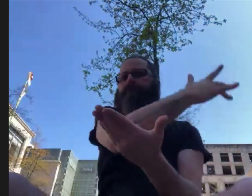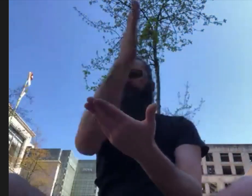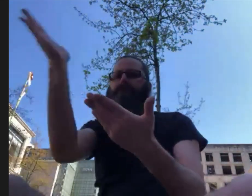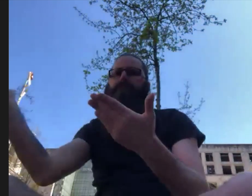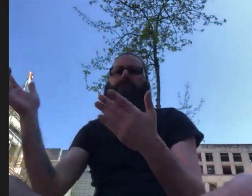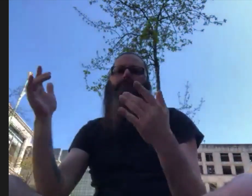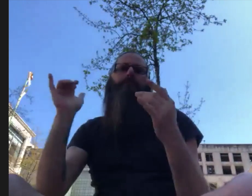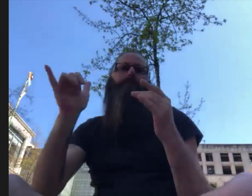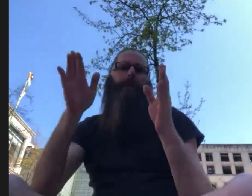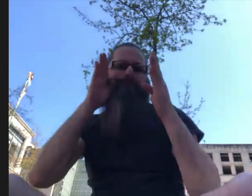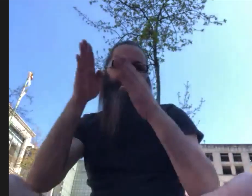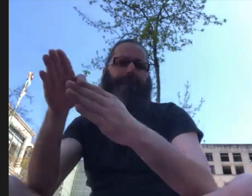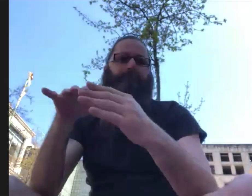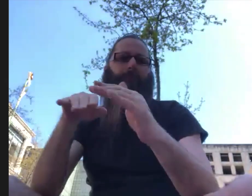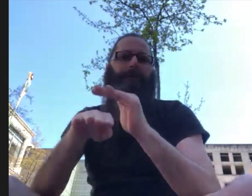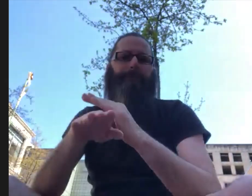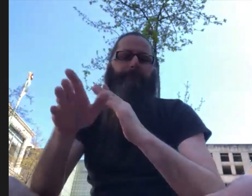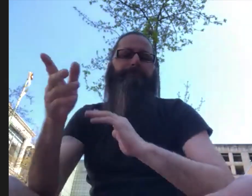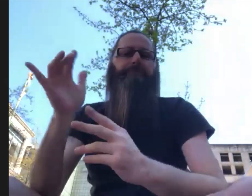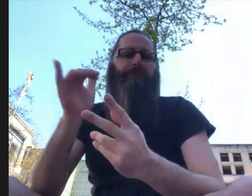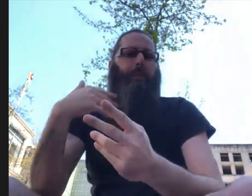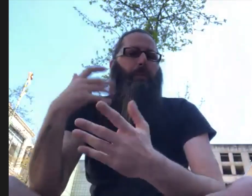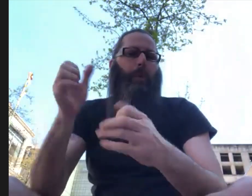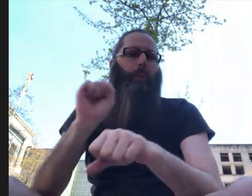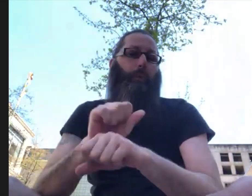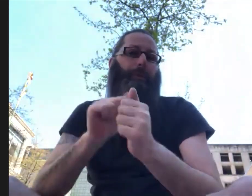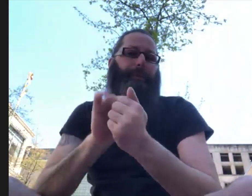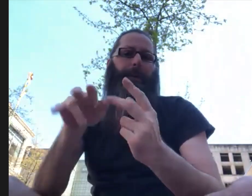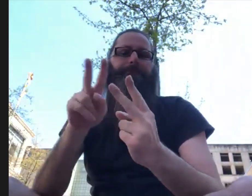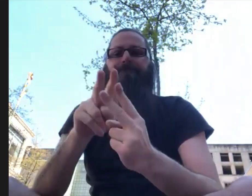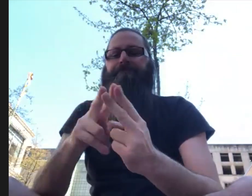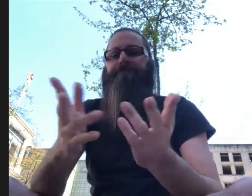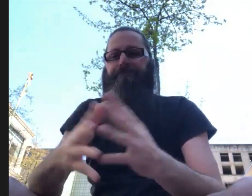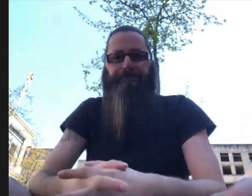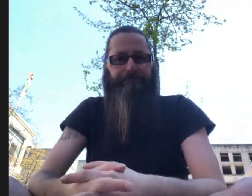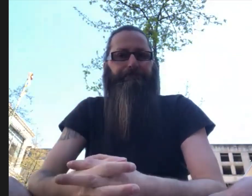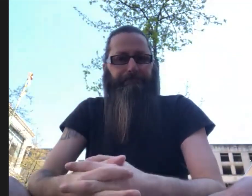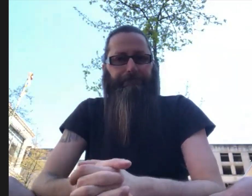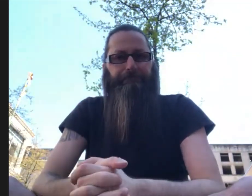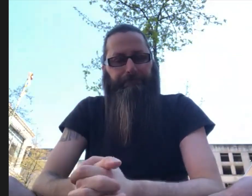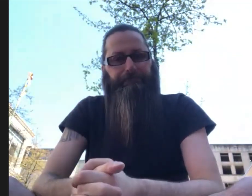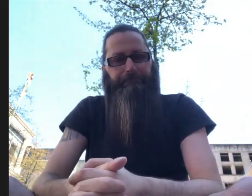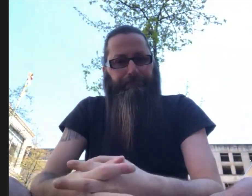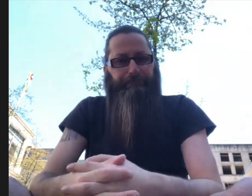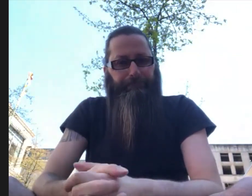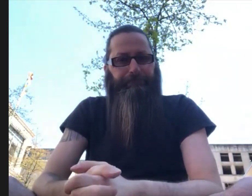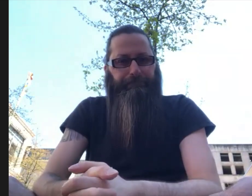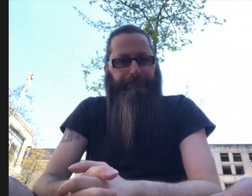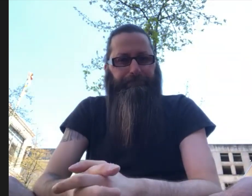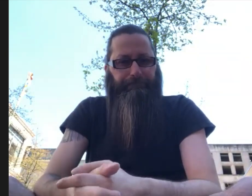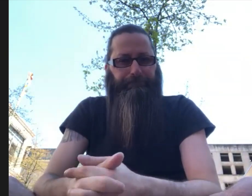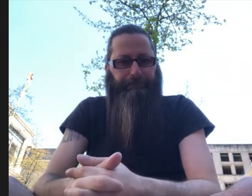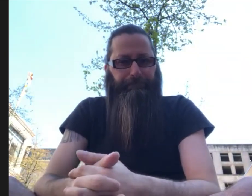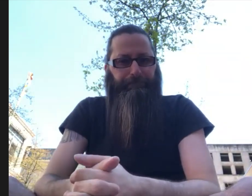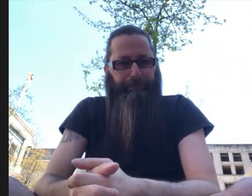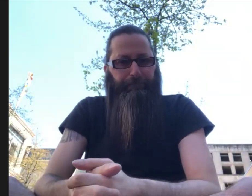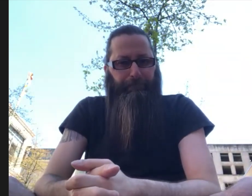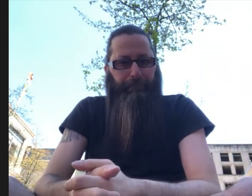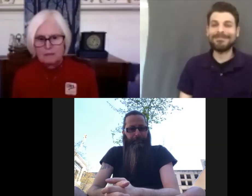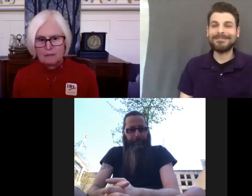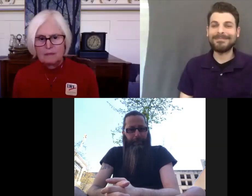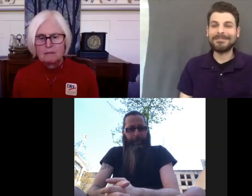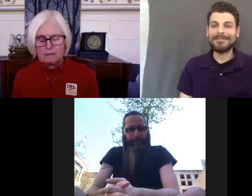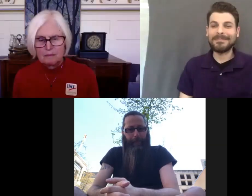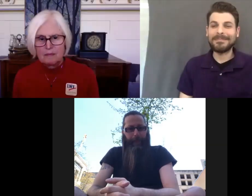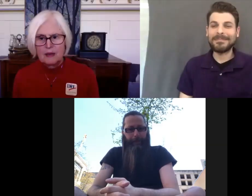to general access across the board for all of our community citizens, the type of access that I've been talking about. So those are the two that I would want.